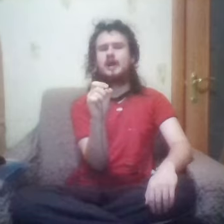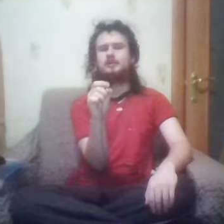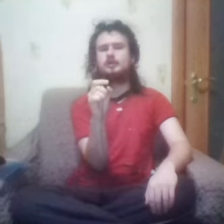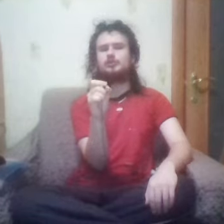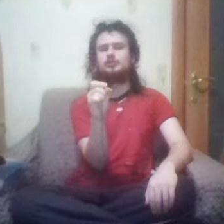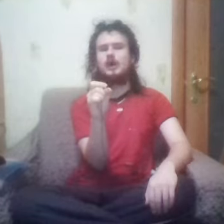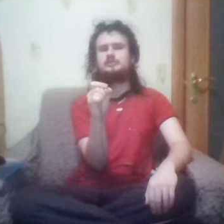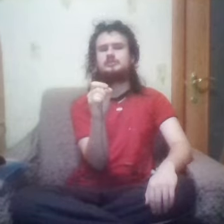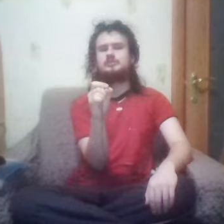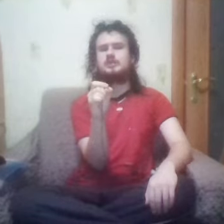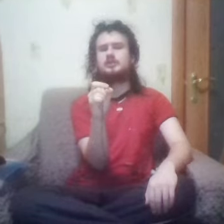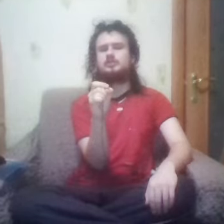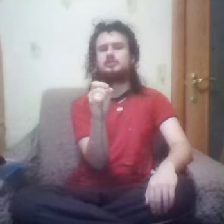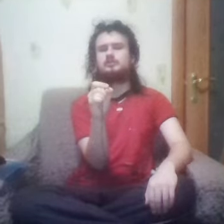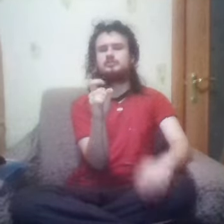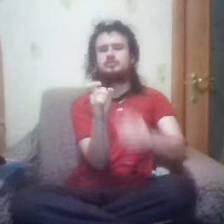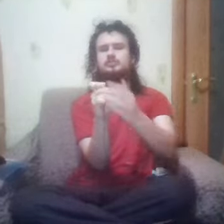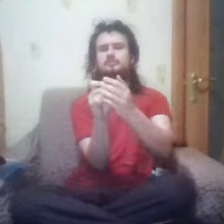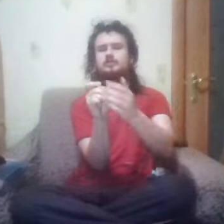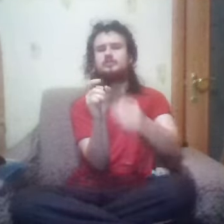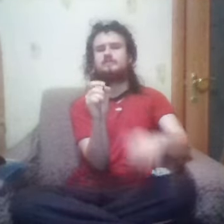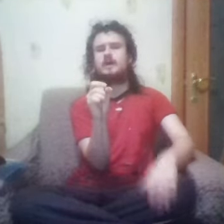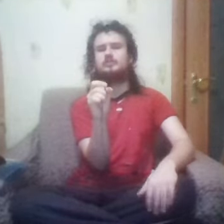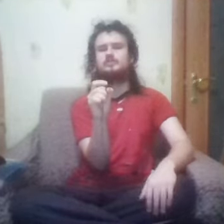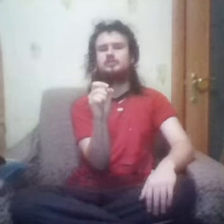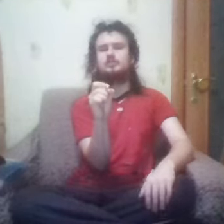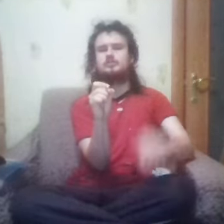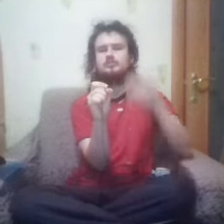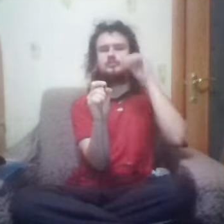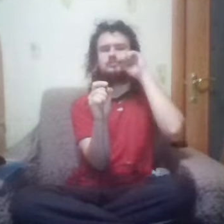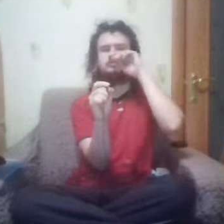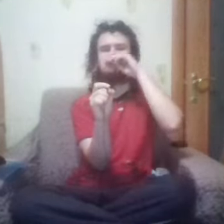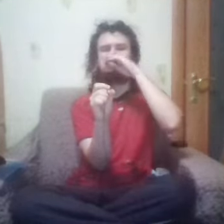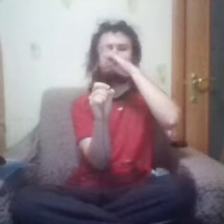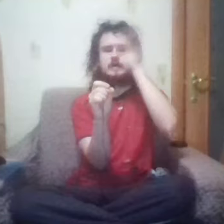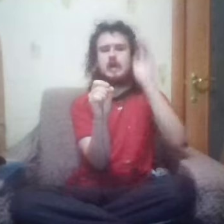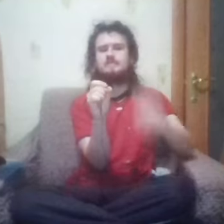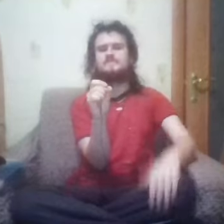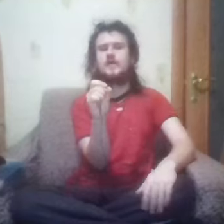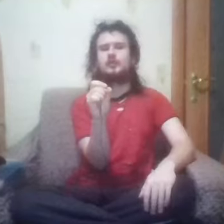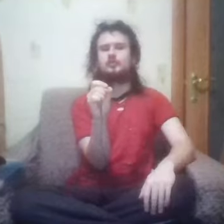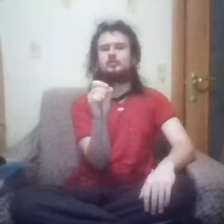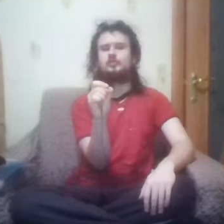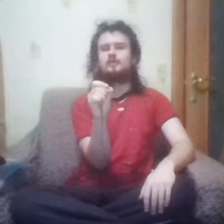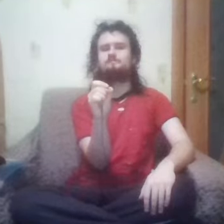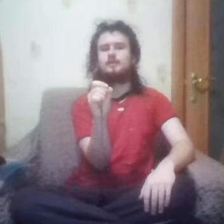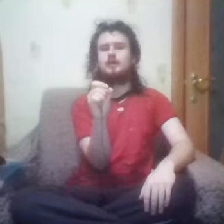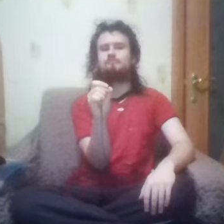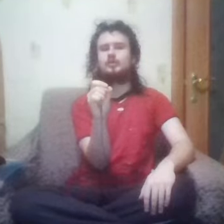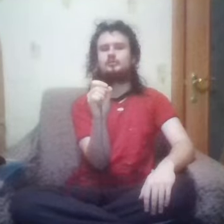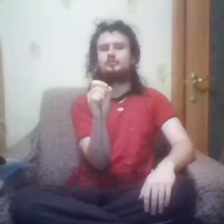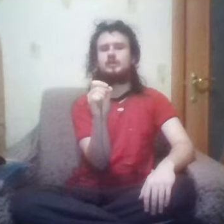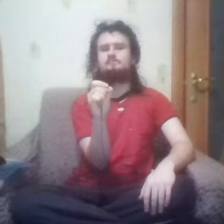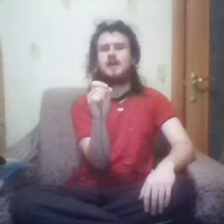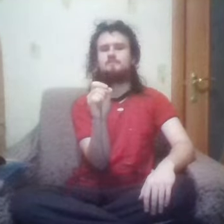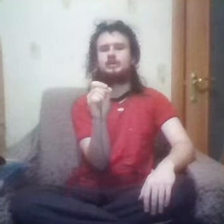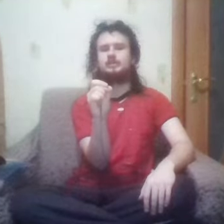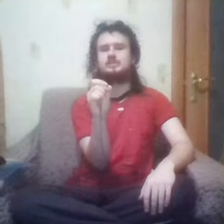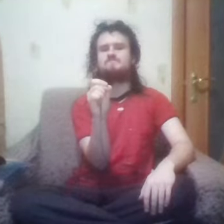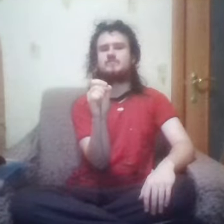you? Take a look into the middle of any evil near Heaven fire up my blood I'm waiting for